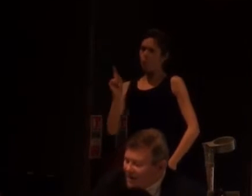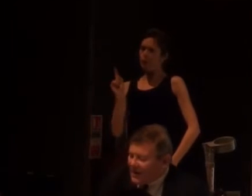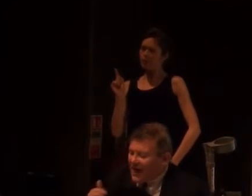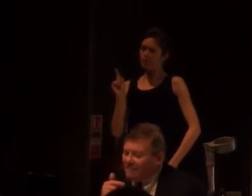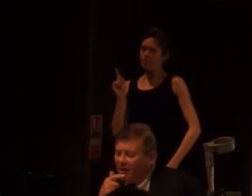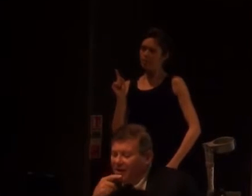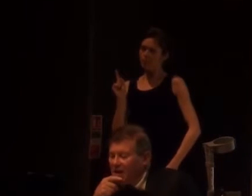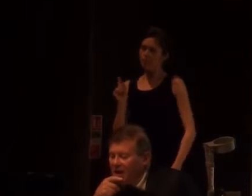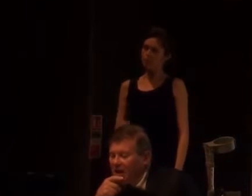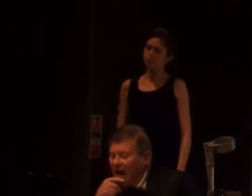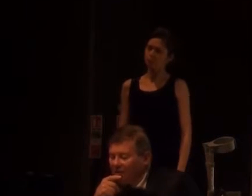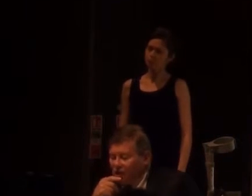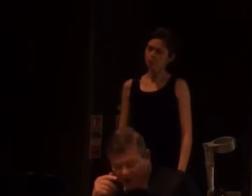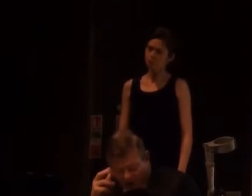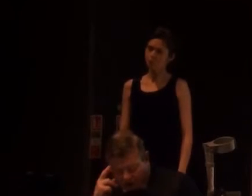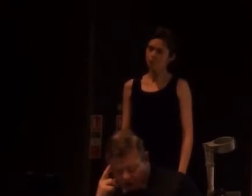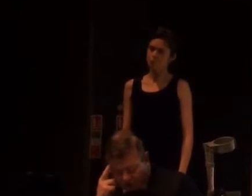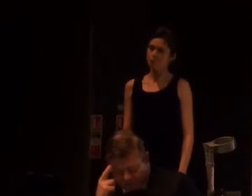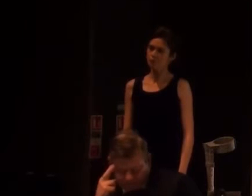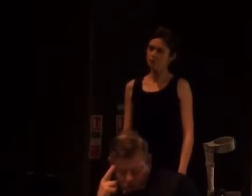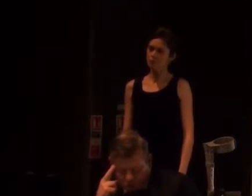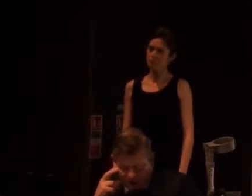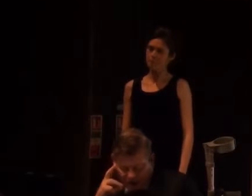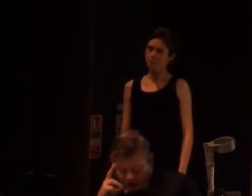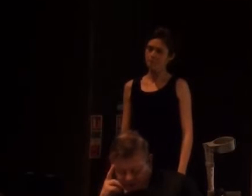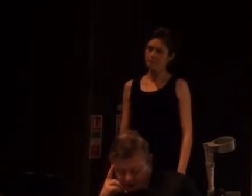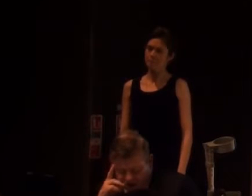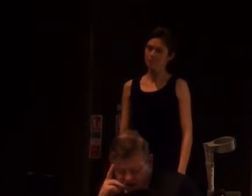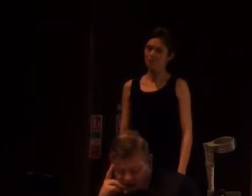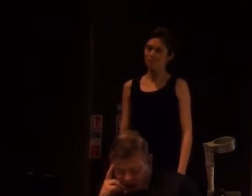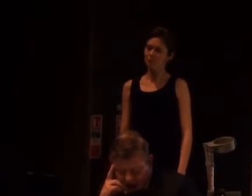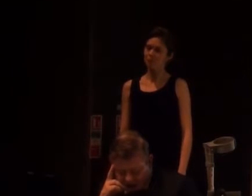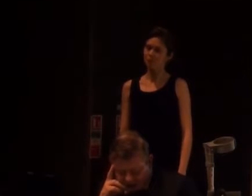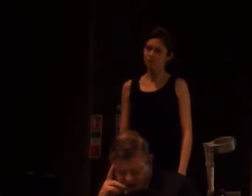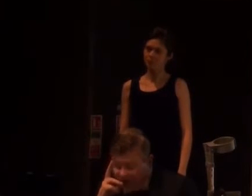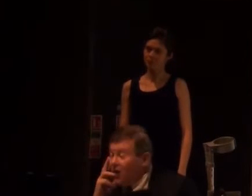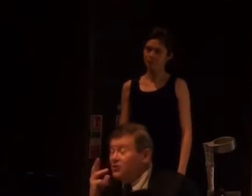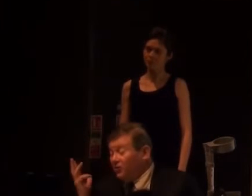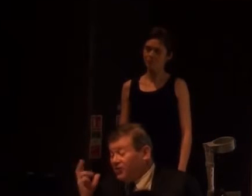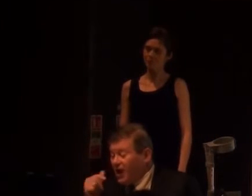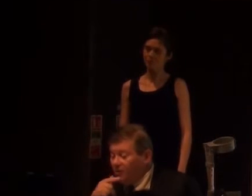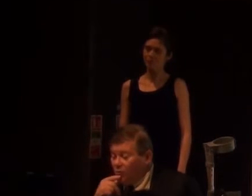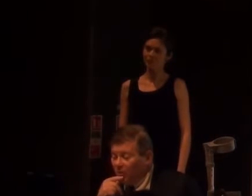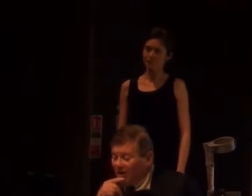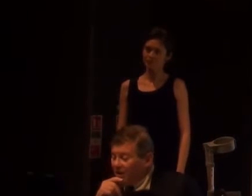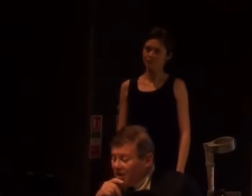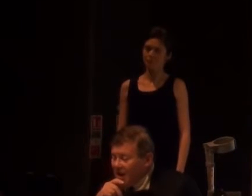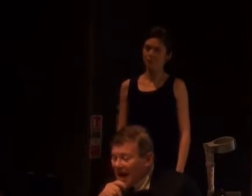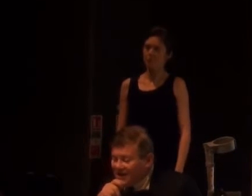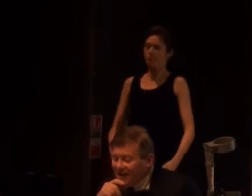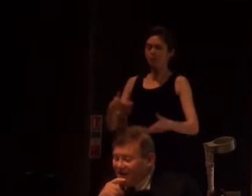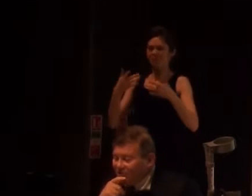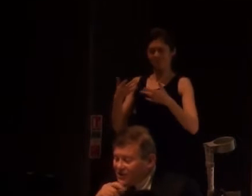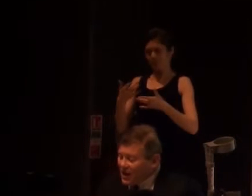can be, have a chip on our shoulder. Laura in Glass Menagerie, Heidi, Secret Garden, Dr. No, and all the other